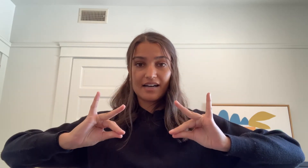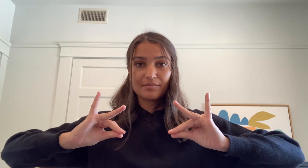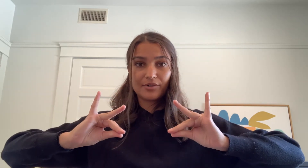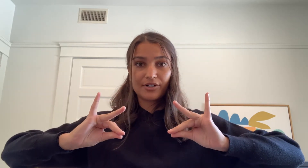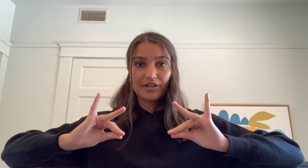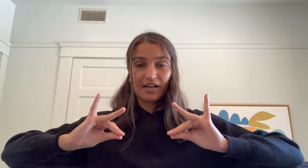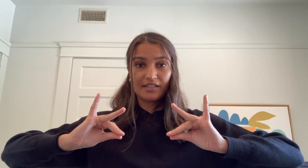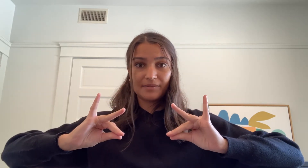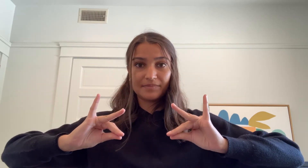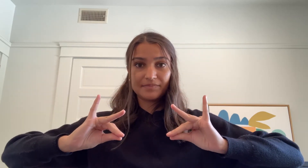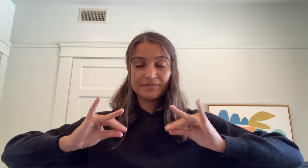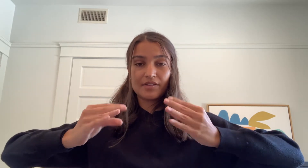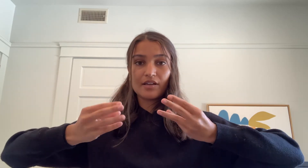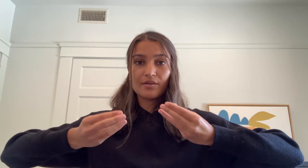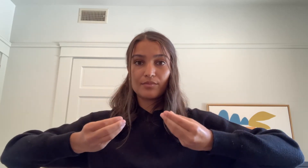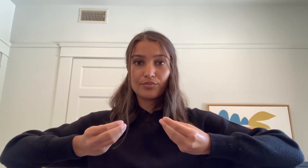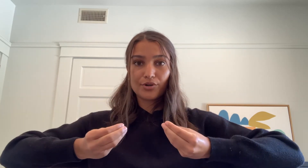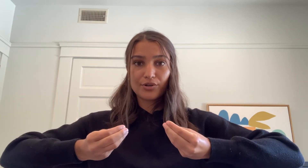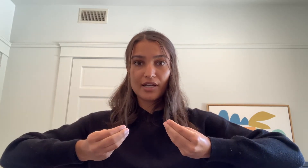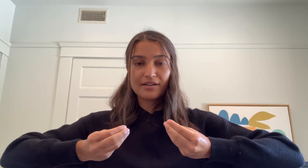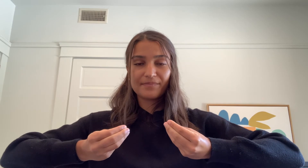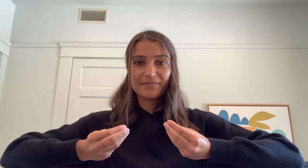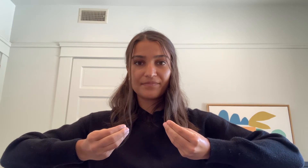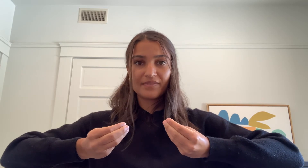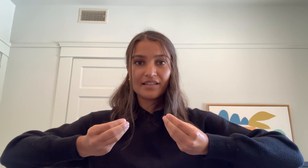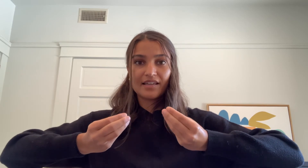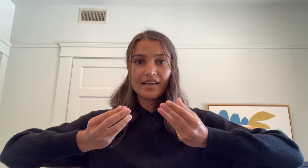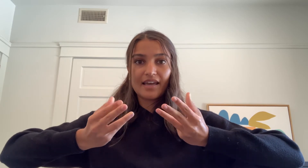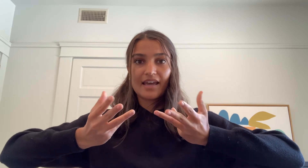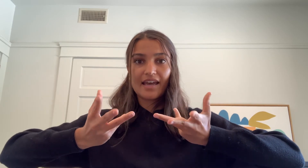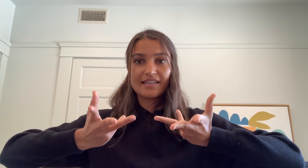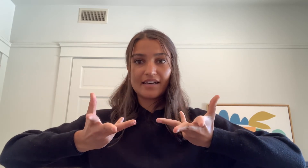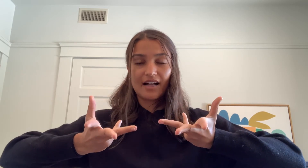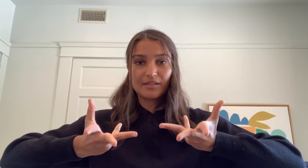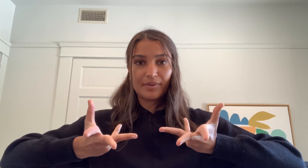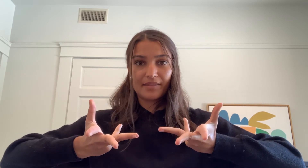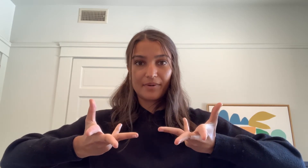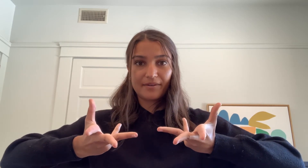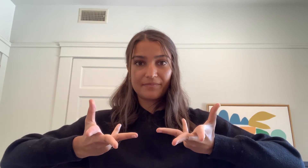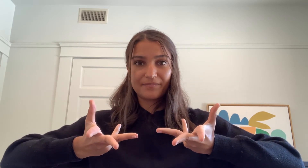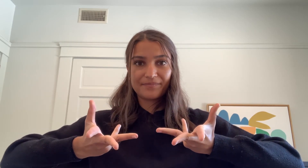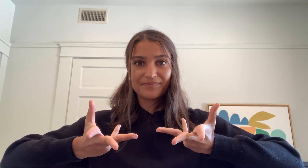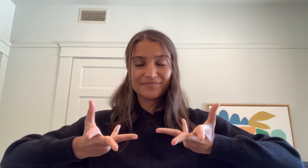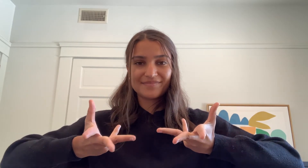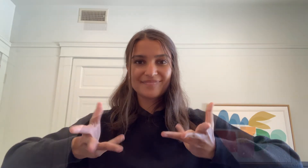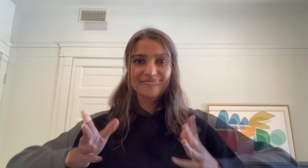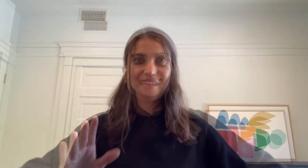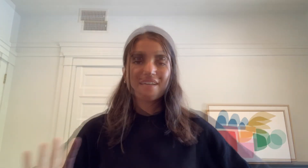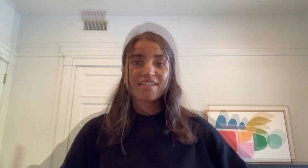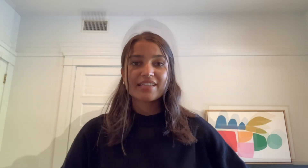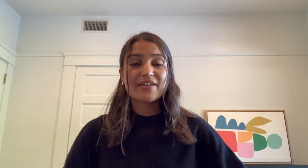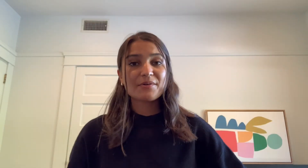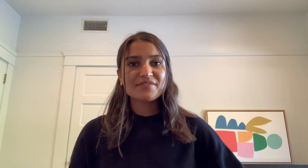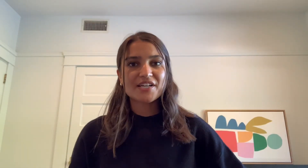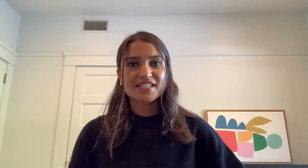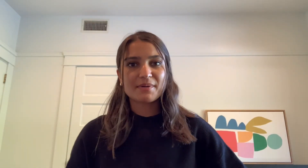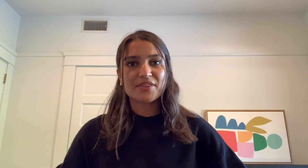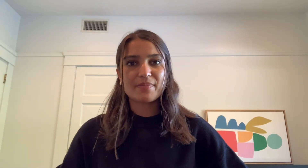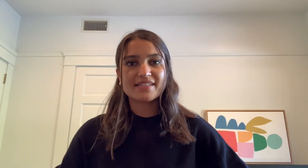Mukoha, Mukula, and Alapadma. Now that we've talked about the basic